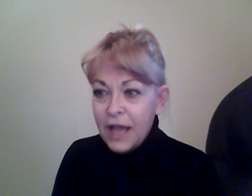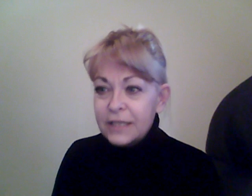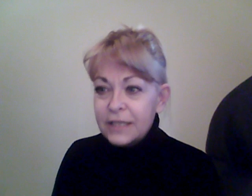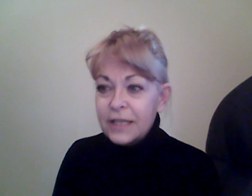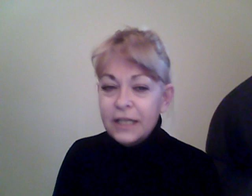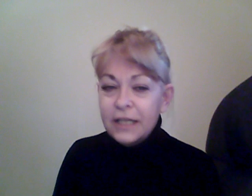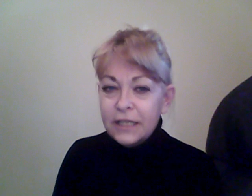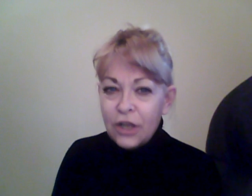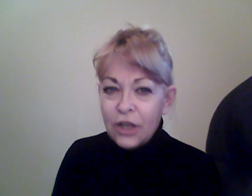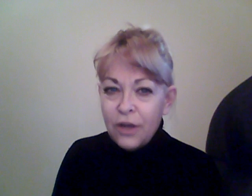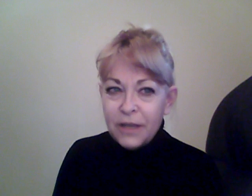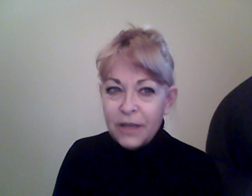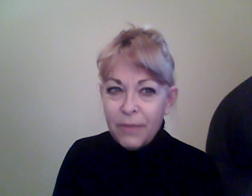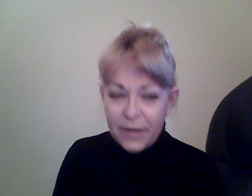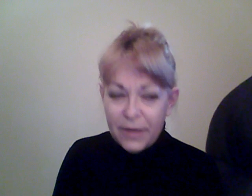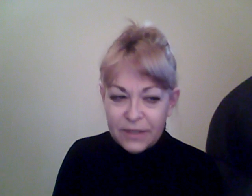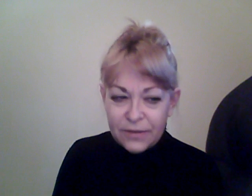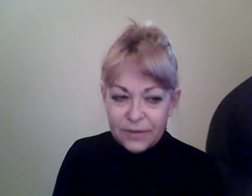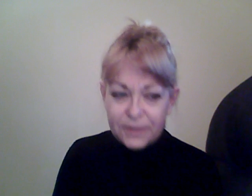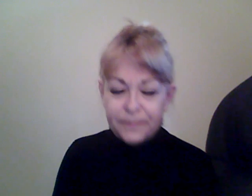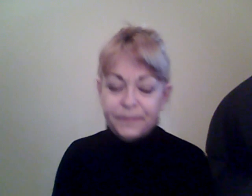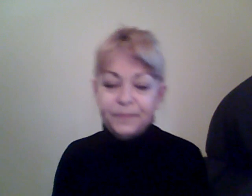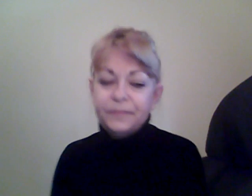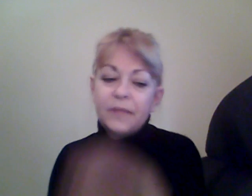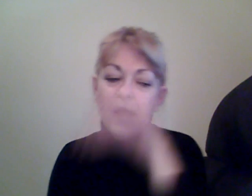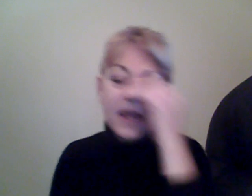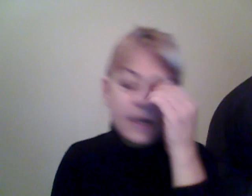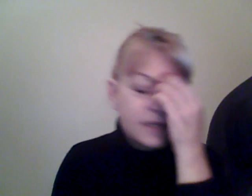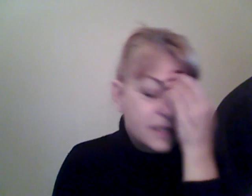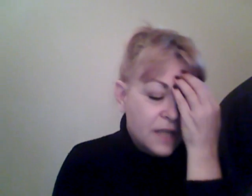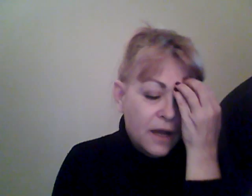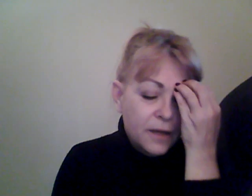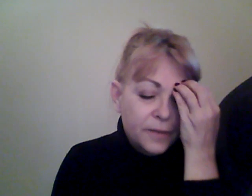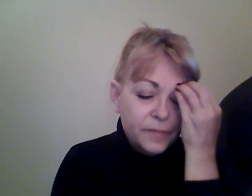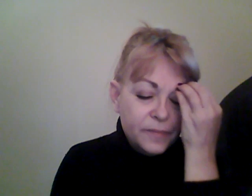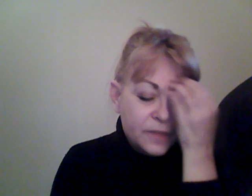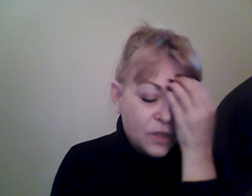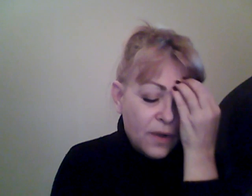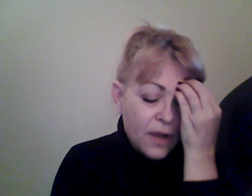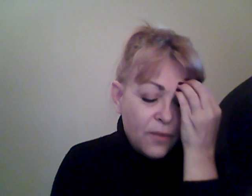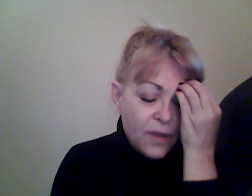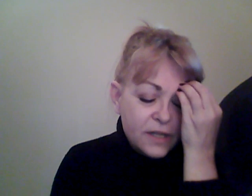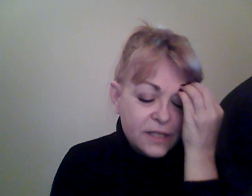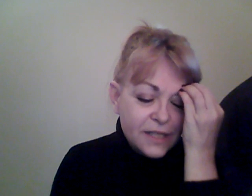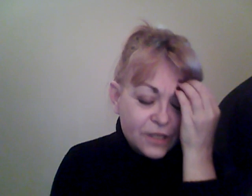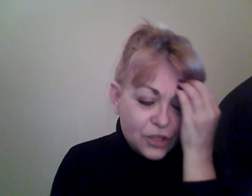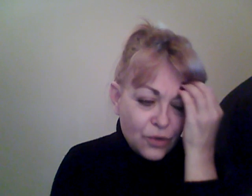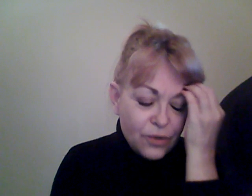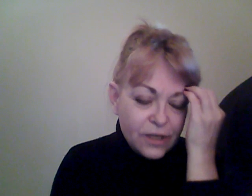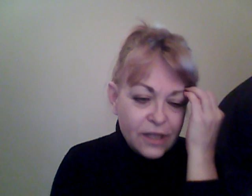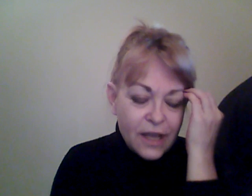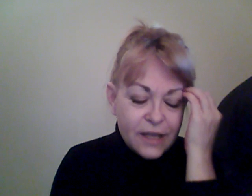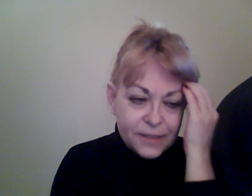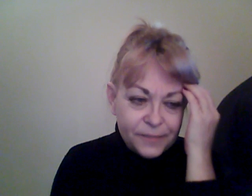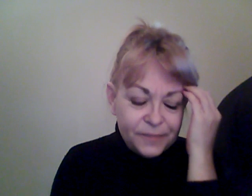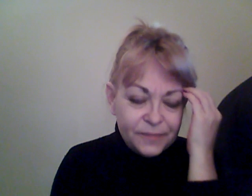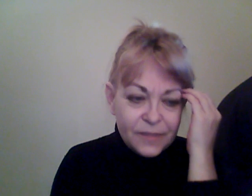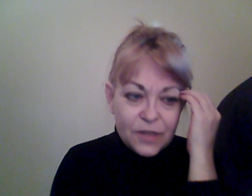I needed to calm down my muscles. And, um, so I went to take this yoga class. This